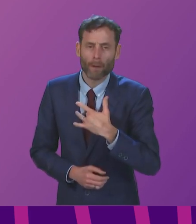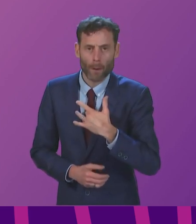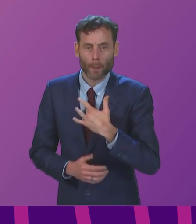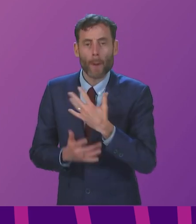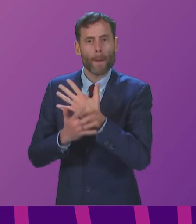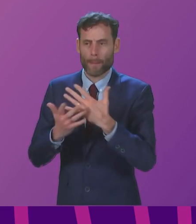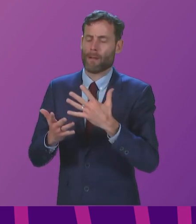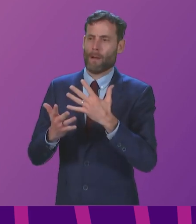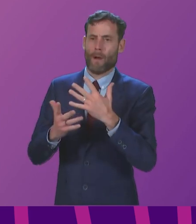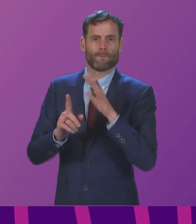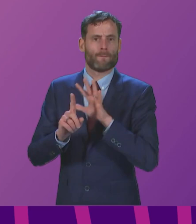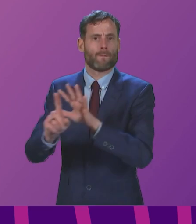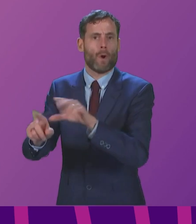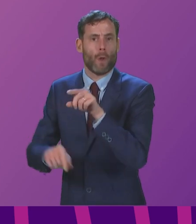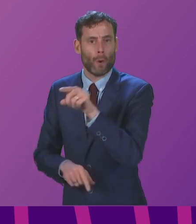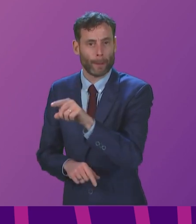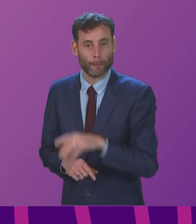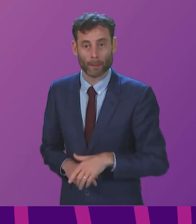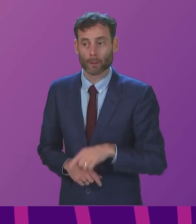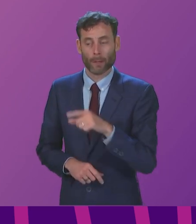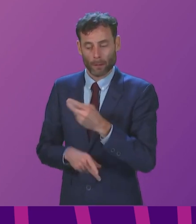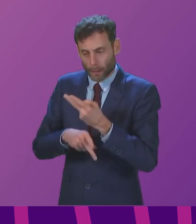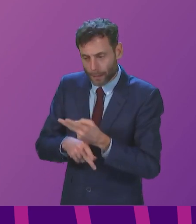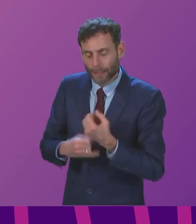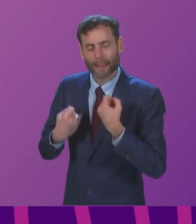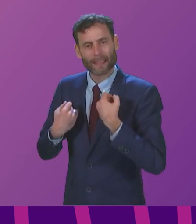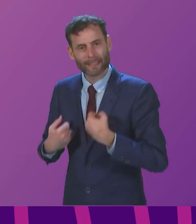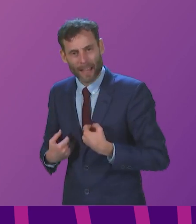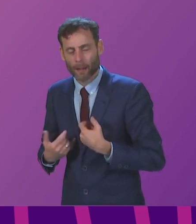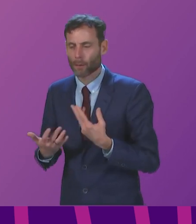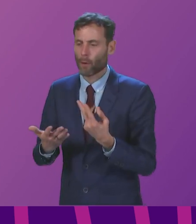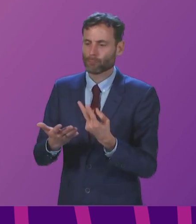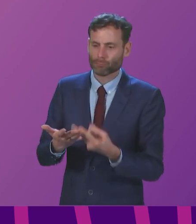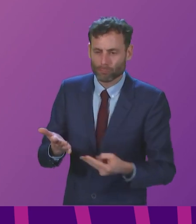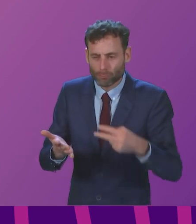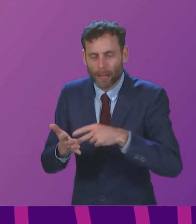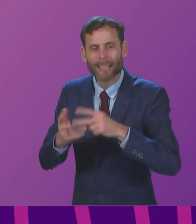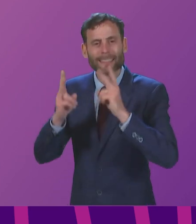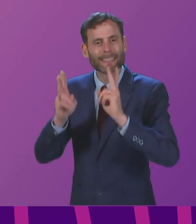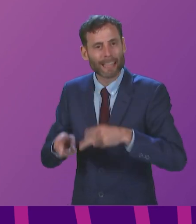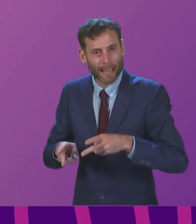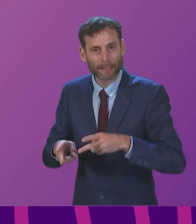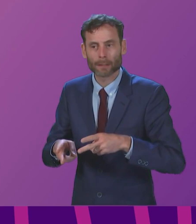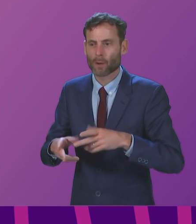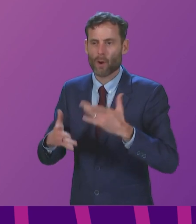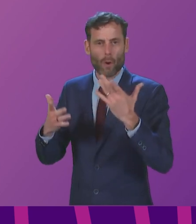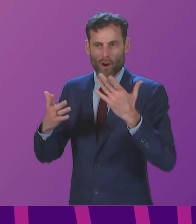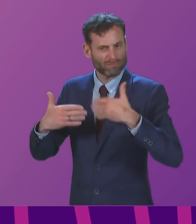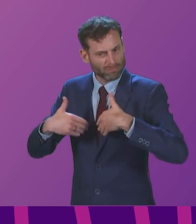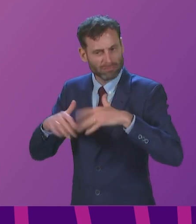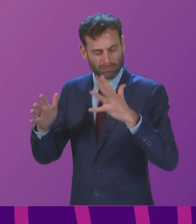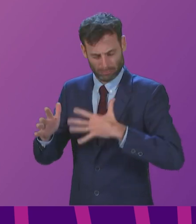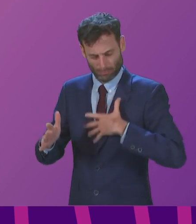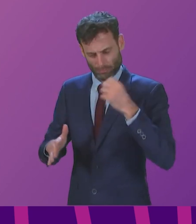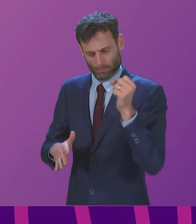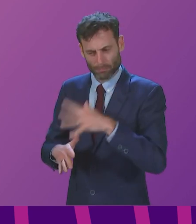raised the dead, and casted out the demons. Friends, today we